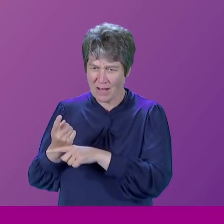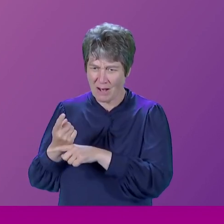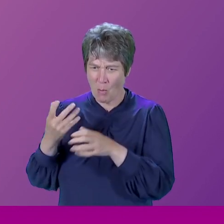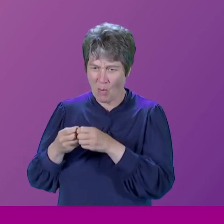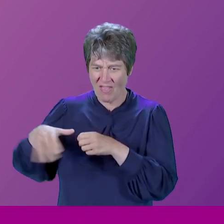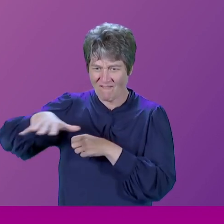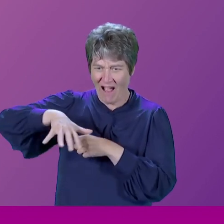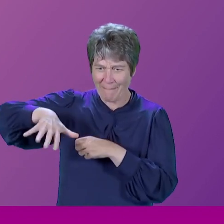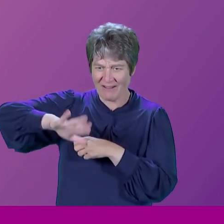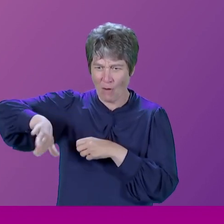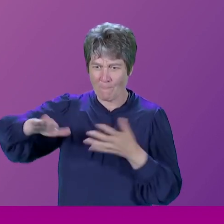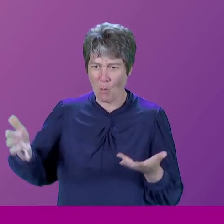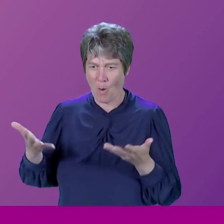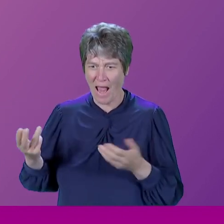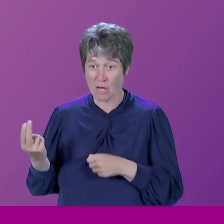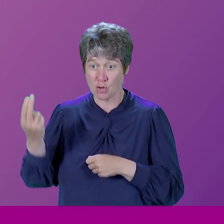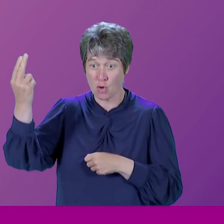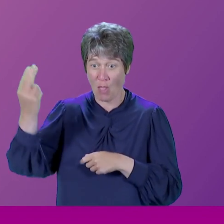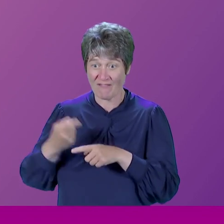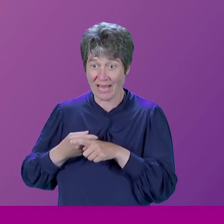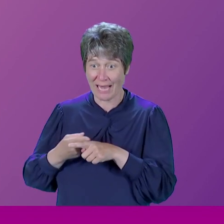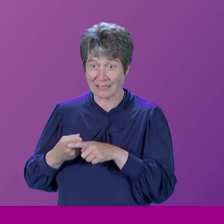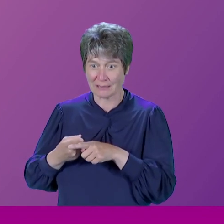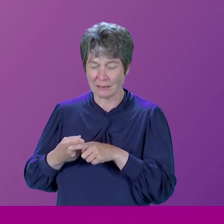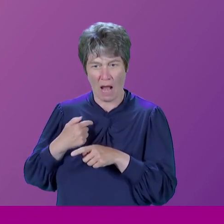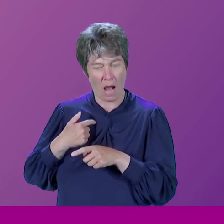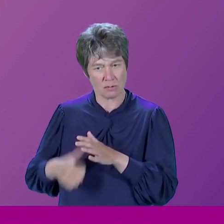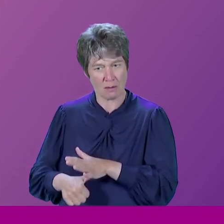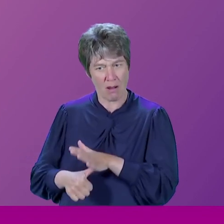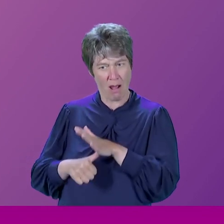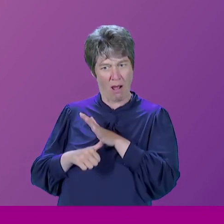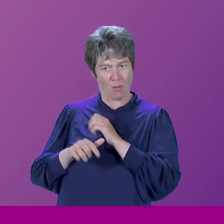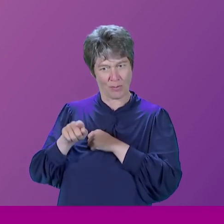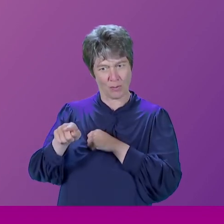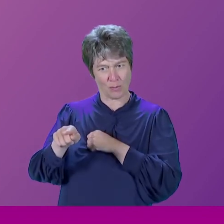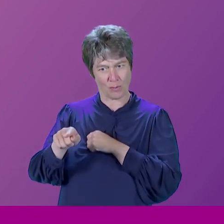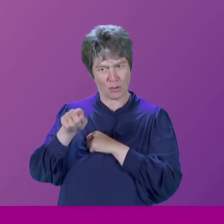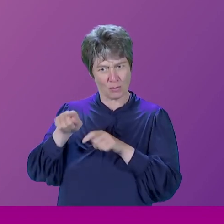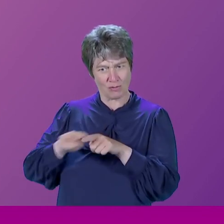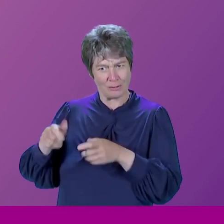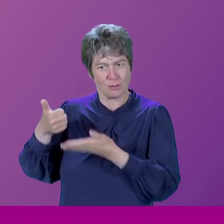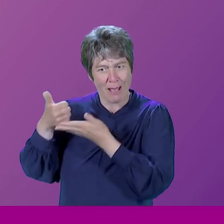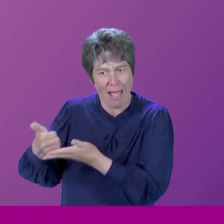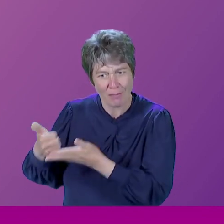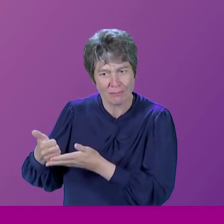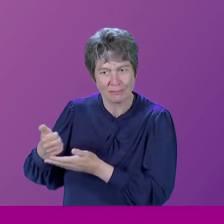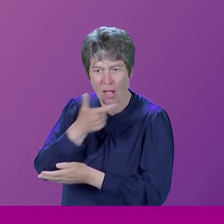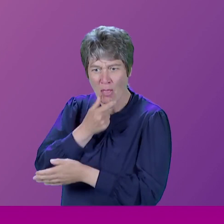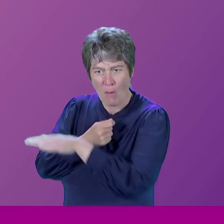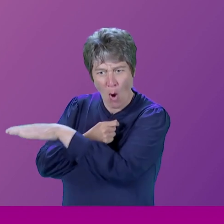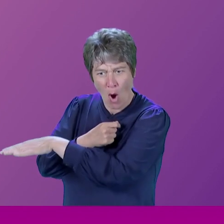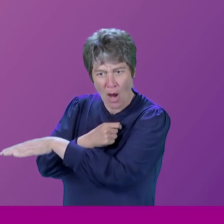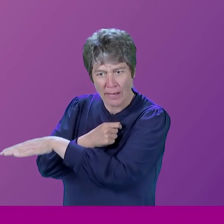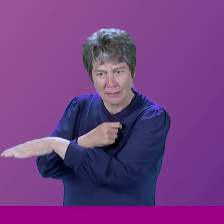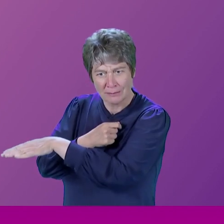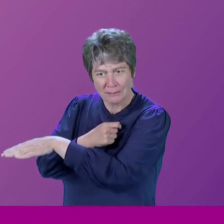opinion of you. I was so impressed by how you helped the young boy, try to give him some good social values and